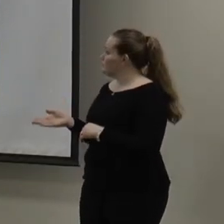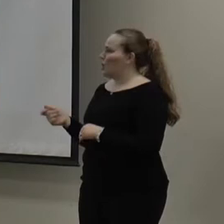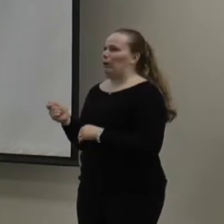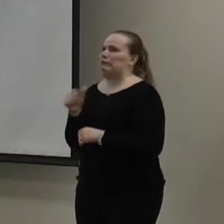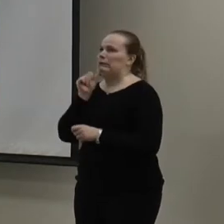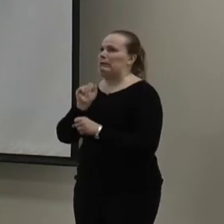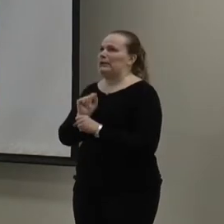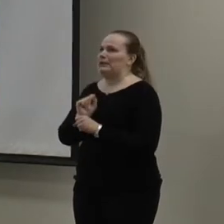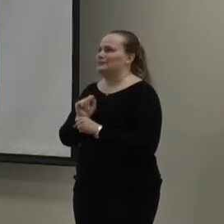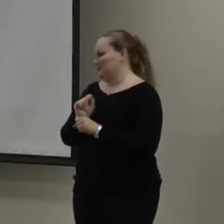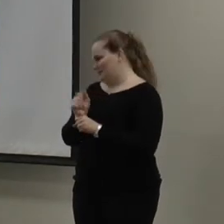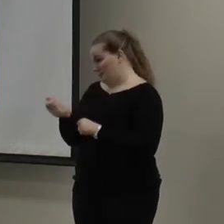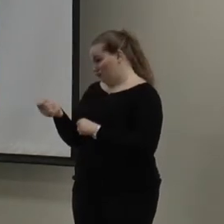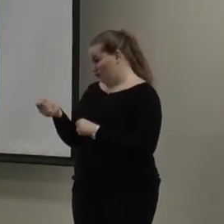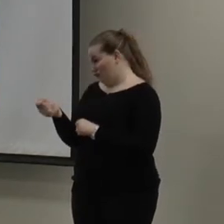We're going to this clear going.